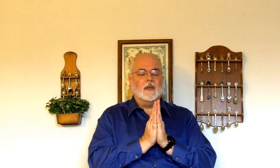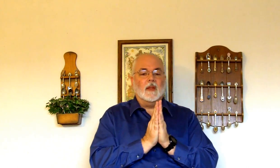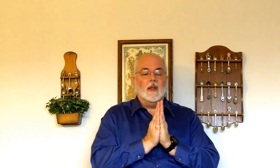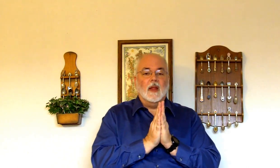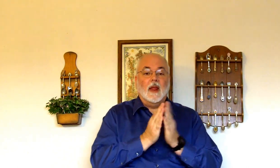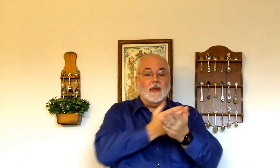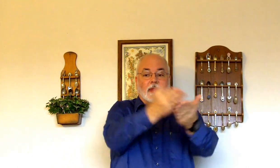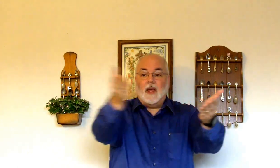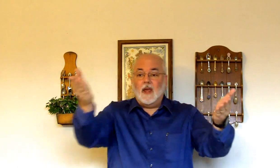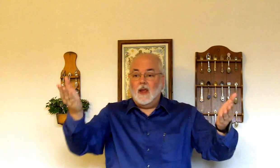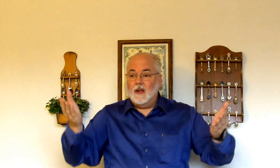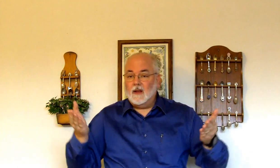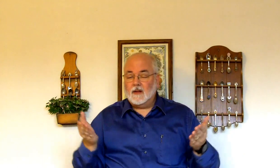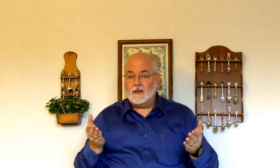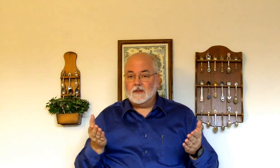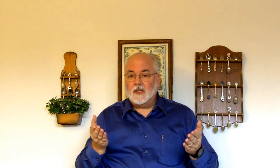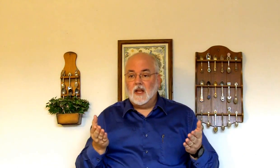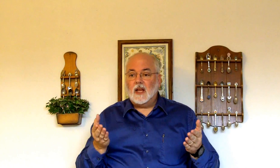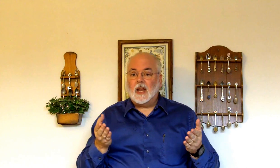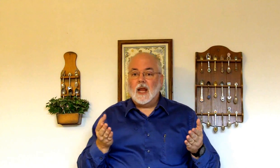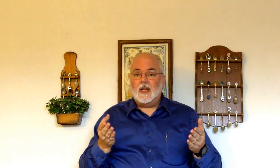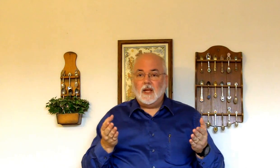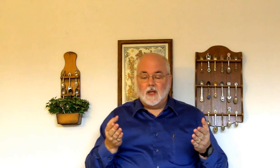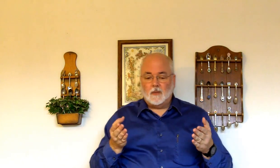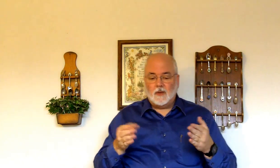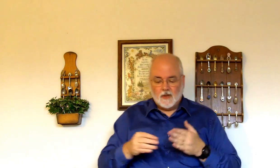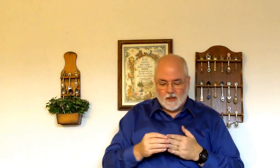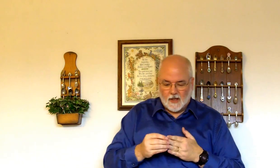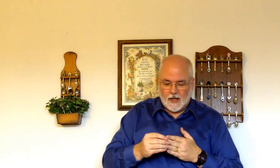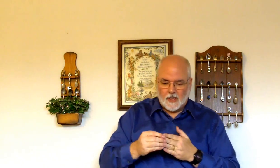they led him. Led.